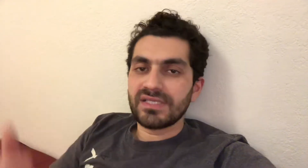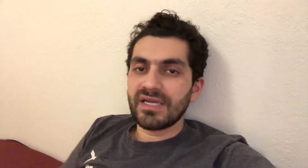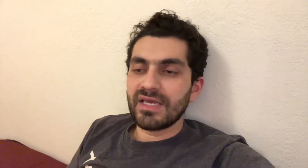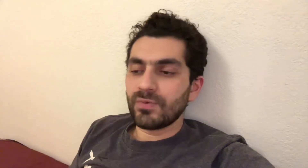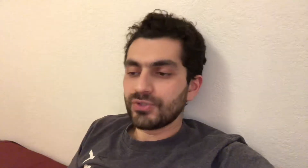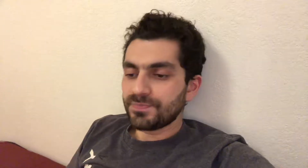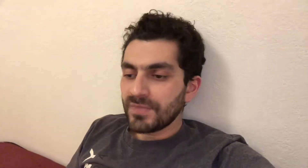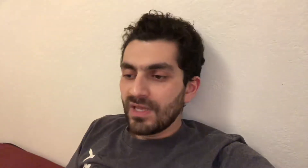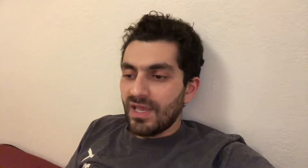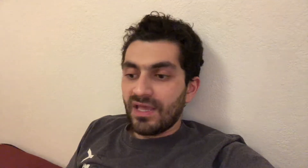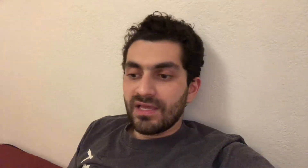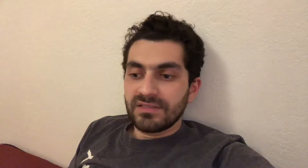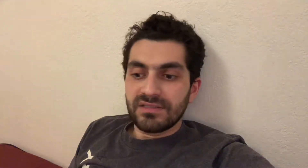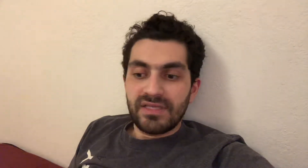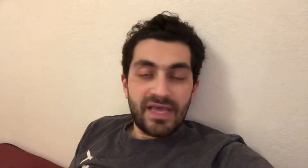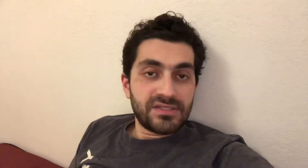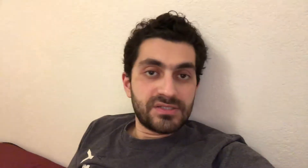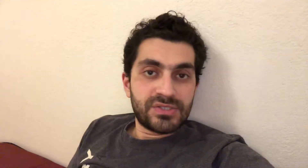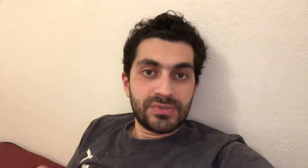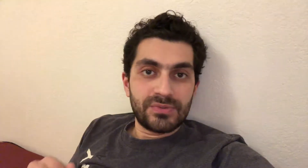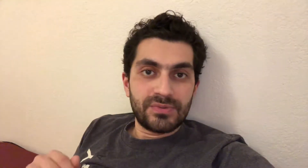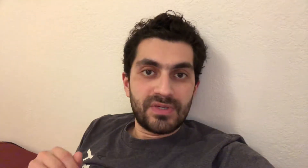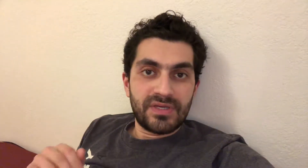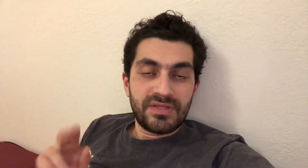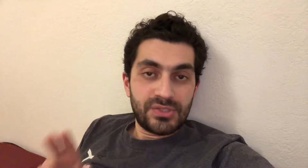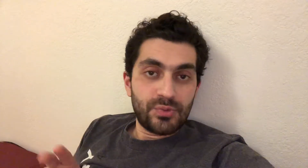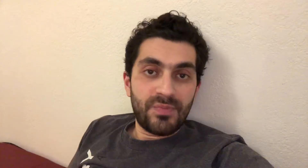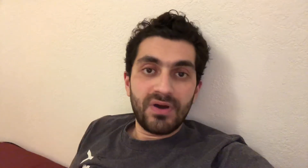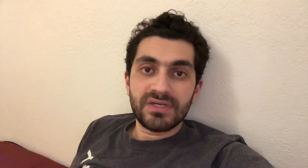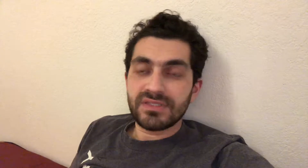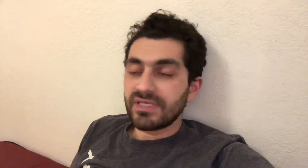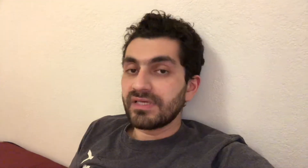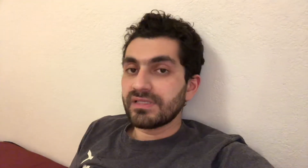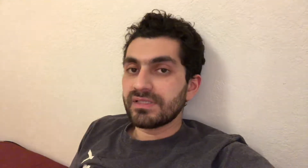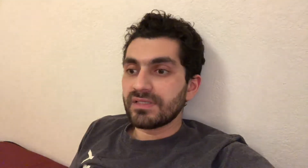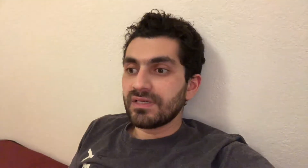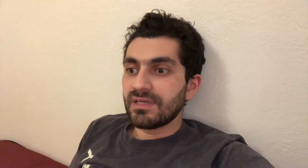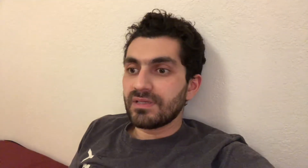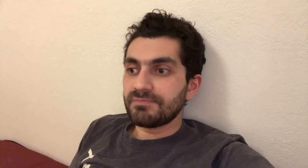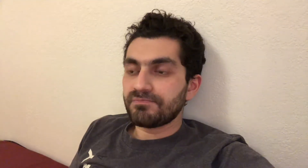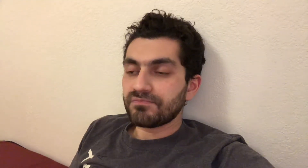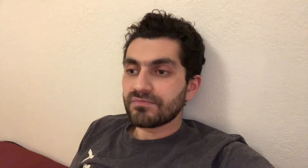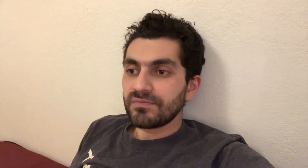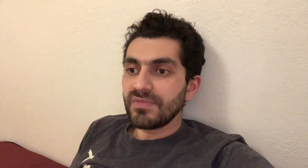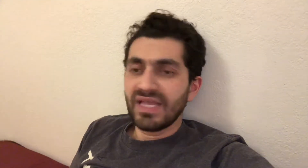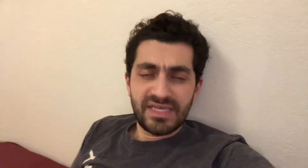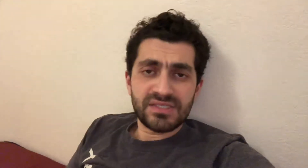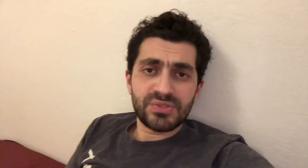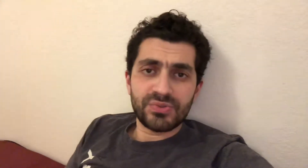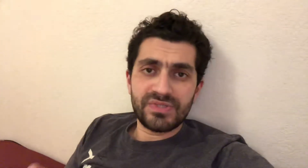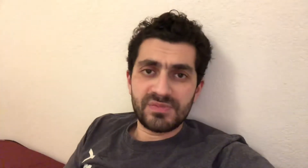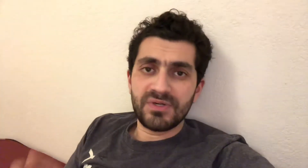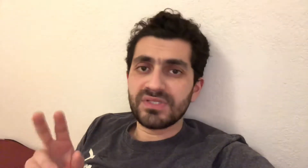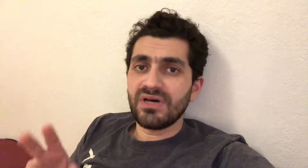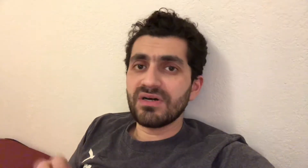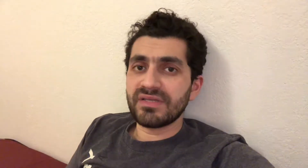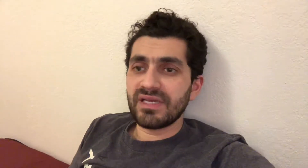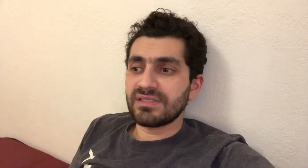sign language. And the answers to these two parts are that